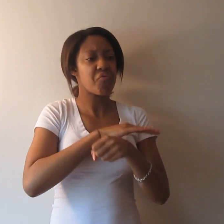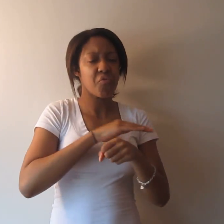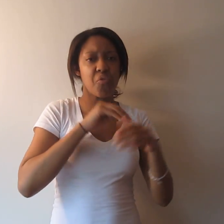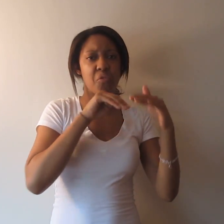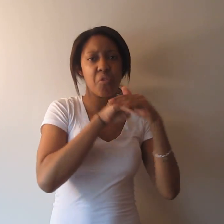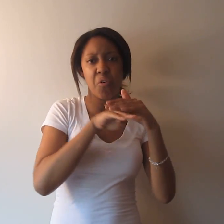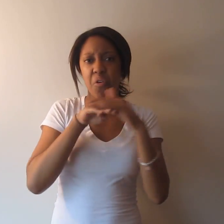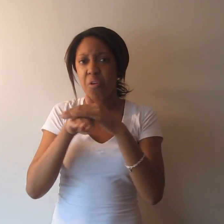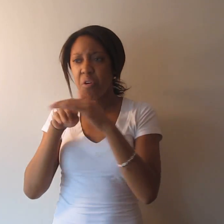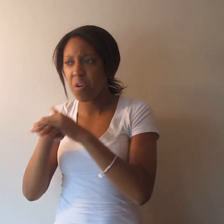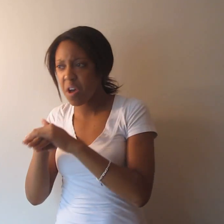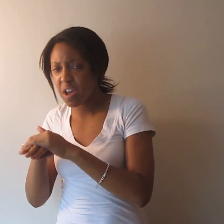that everyone else has.